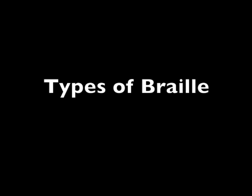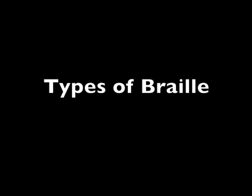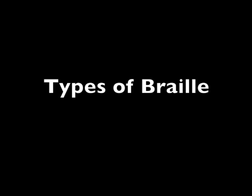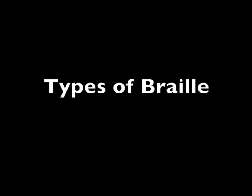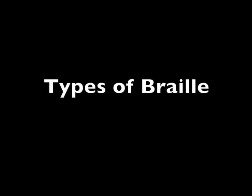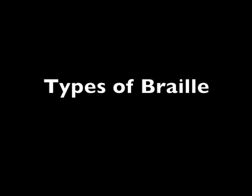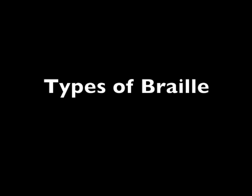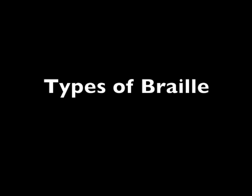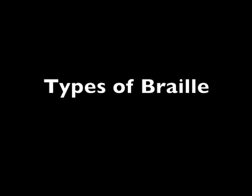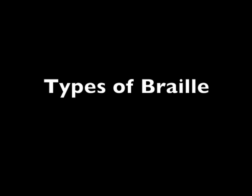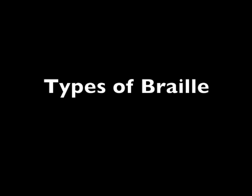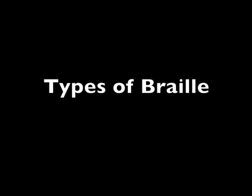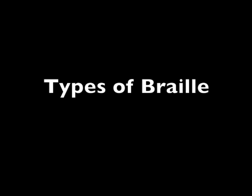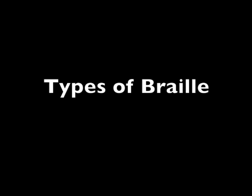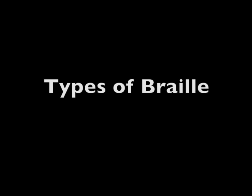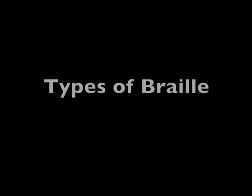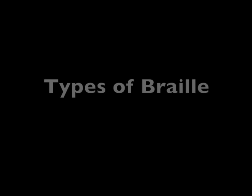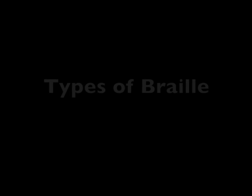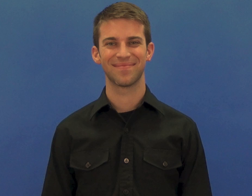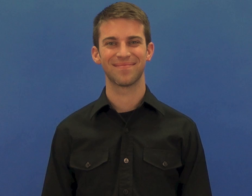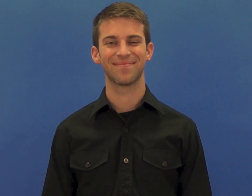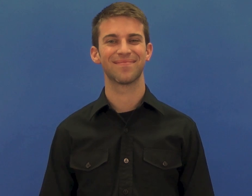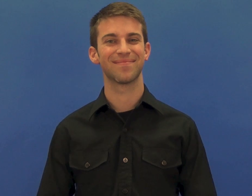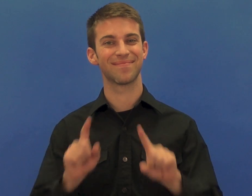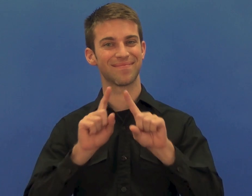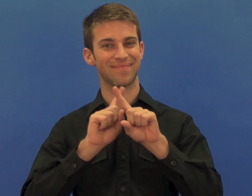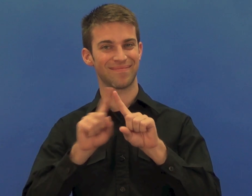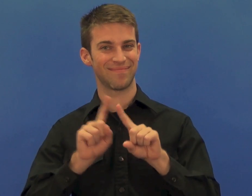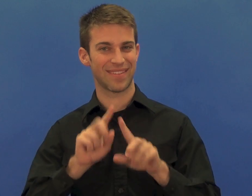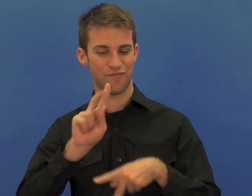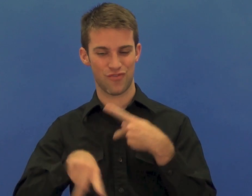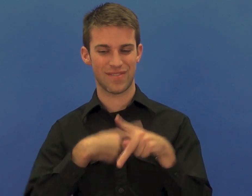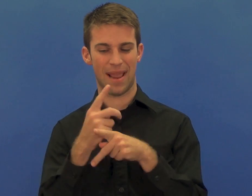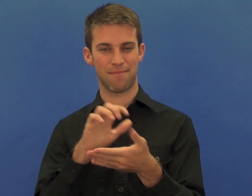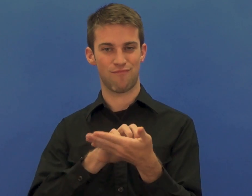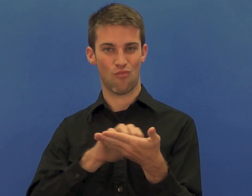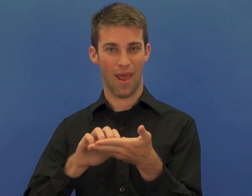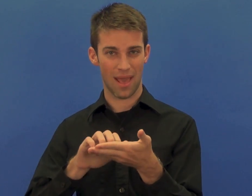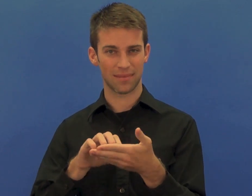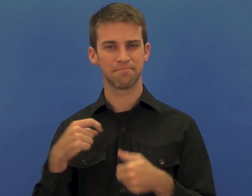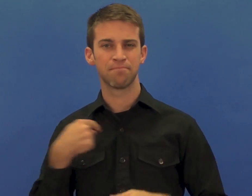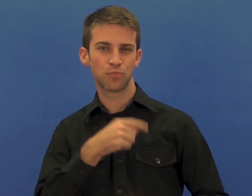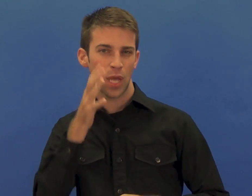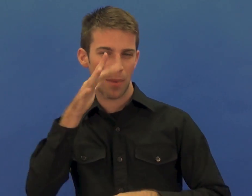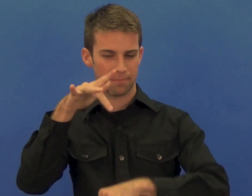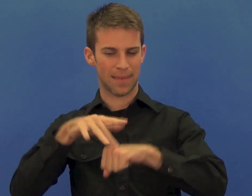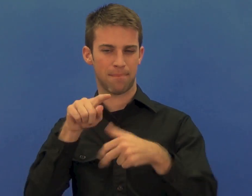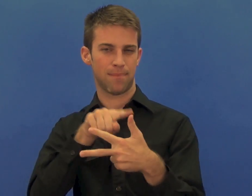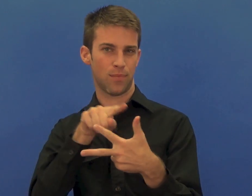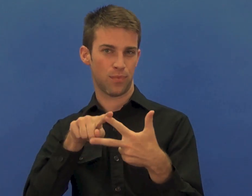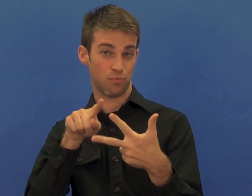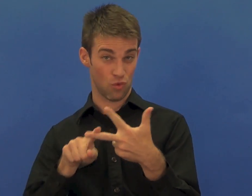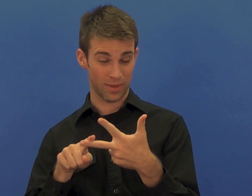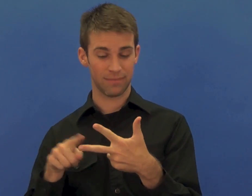Types of Braille There are a number of different versions of Braille. This video will touch on three.